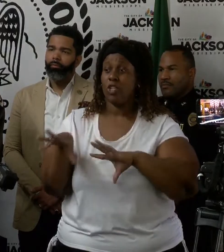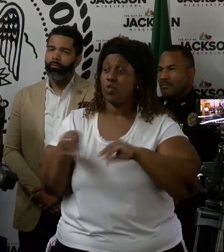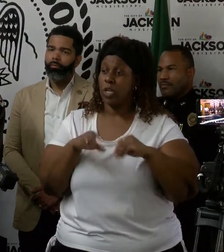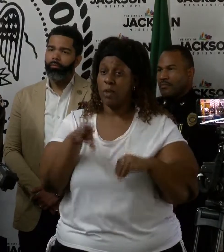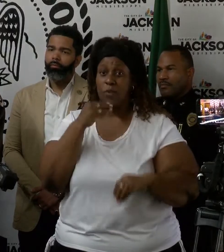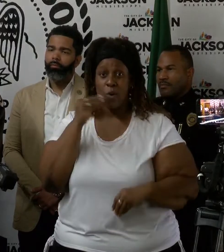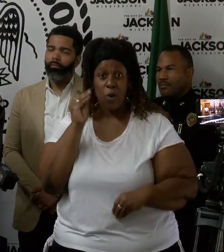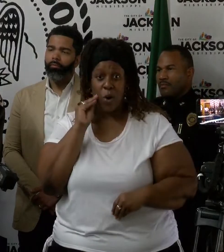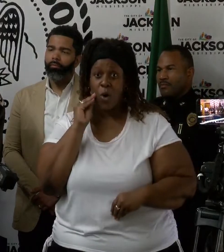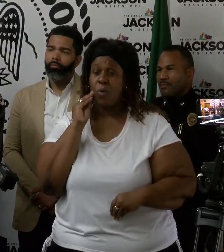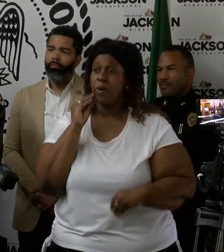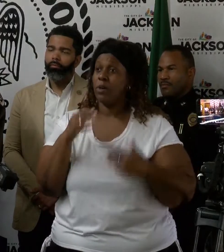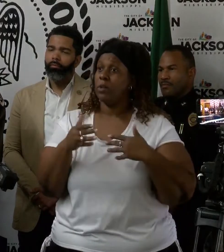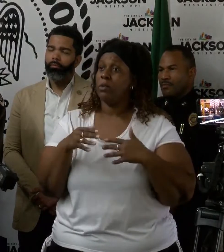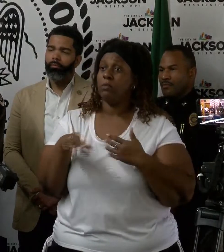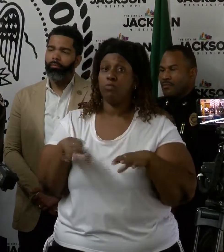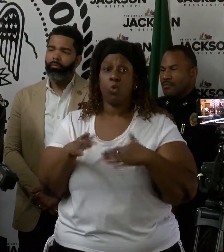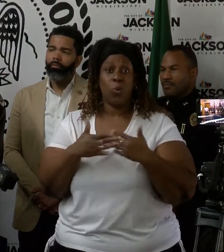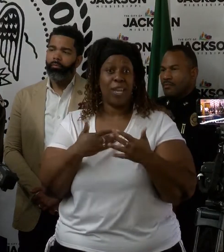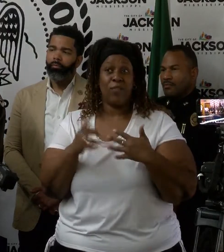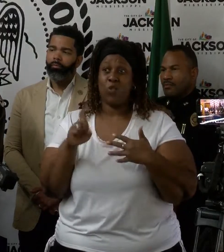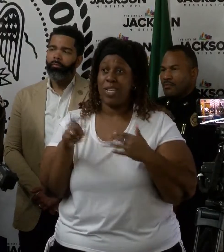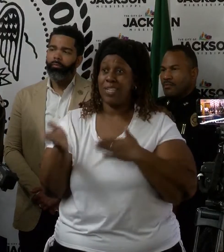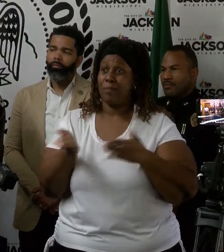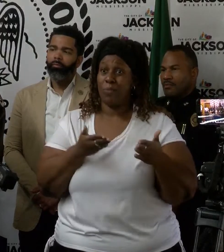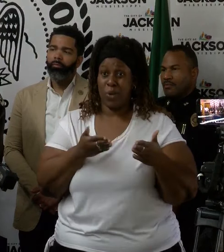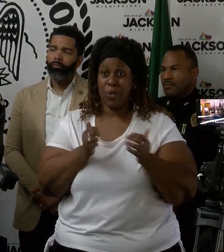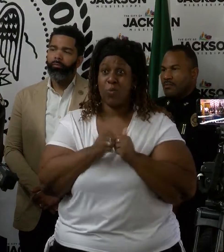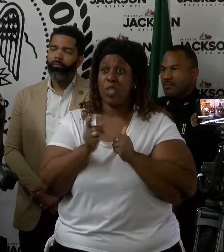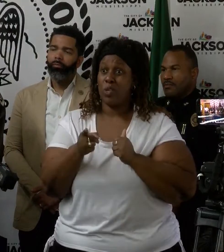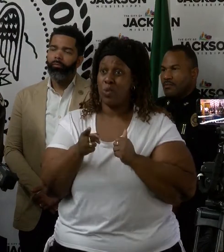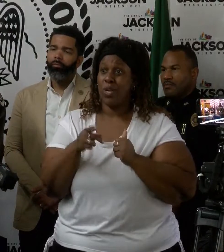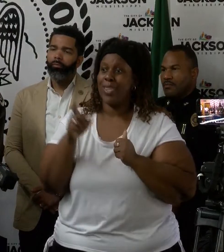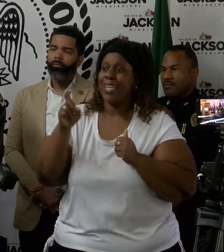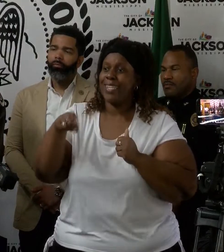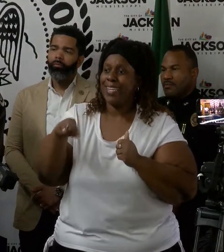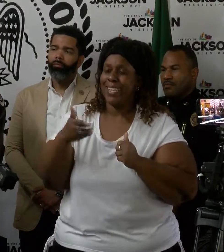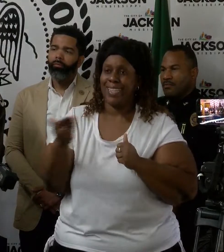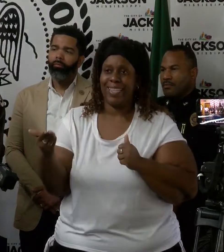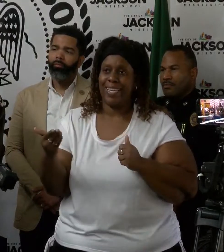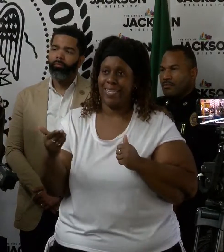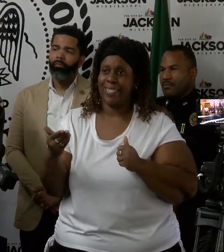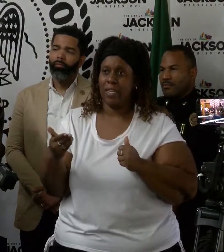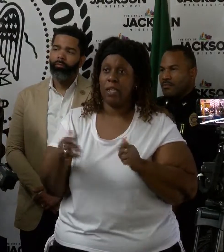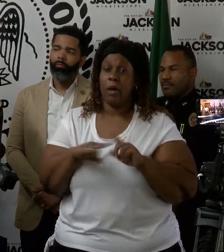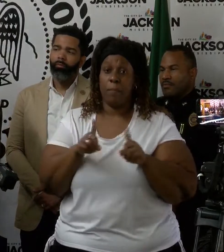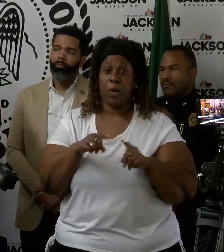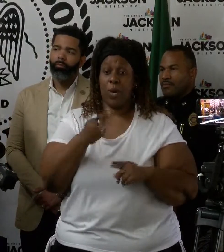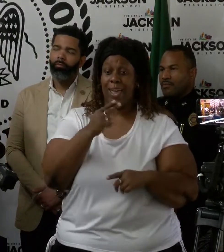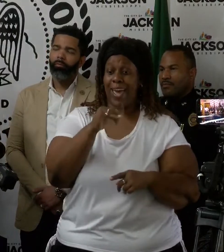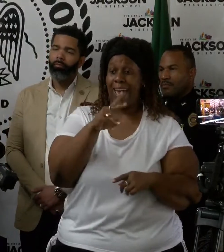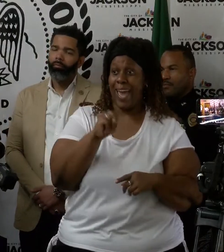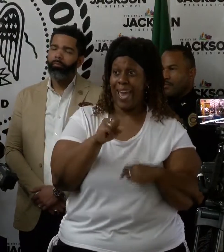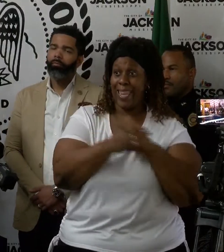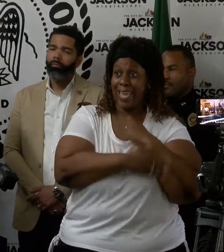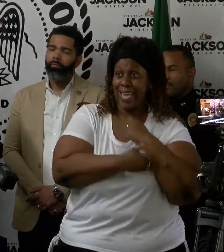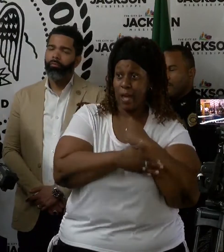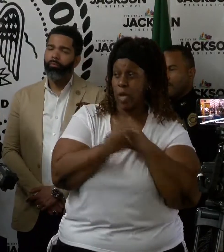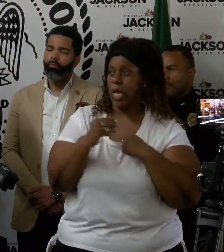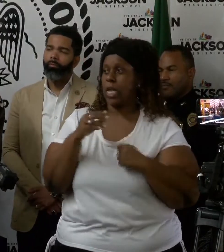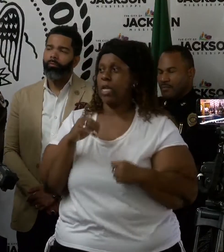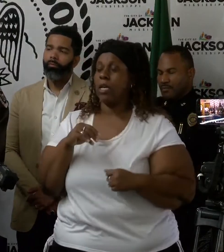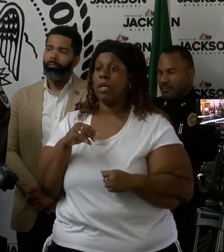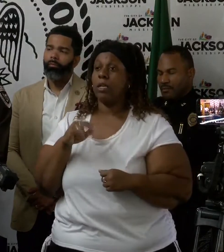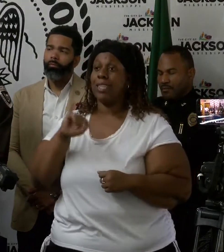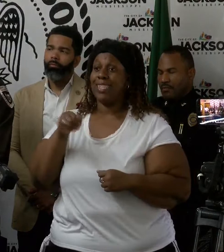property, take the necessary things that you need to take with you. But rest assured, between the Hines County Sheriff's Office, the Jackson